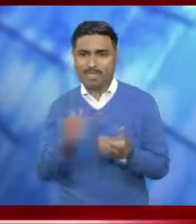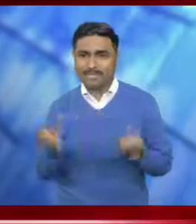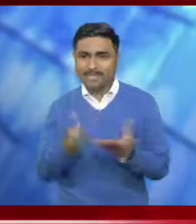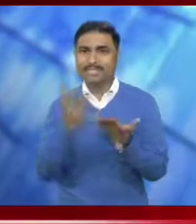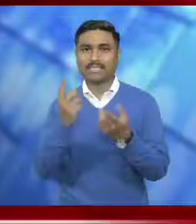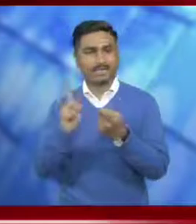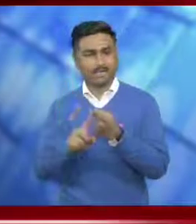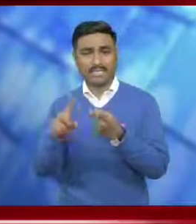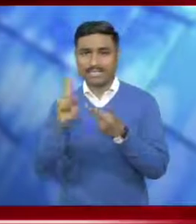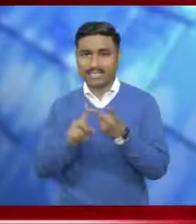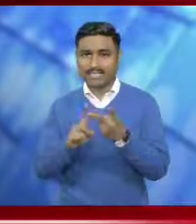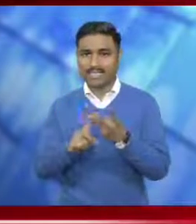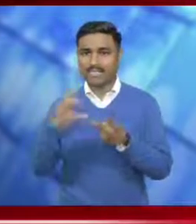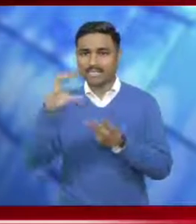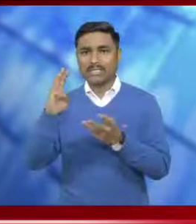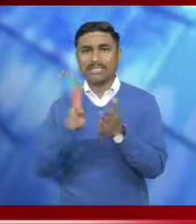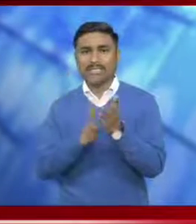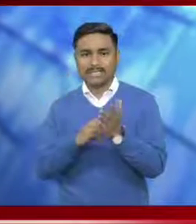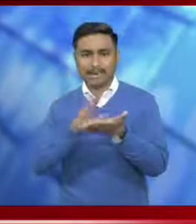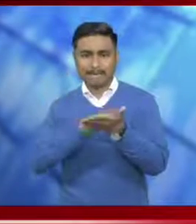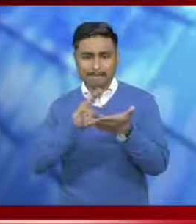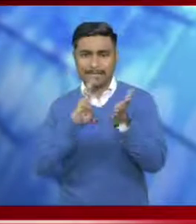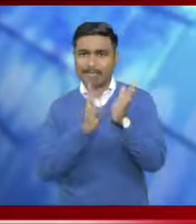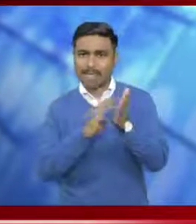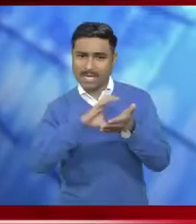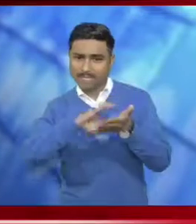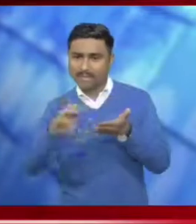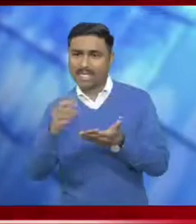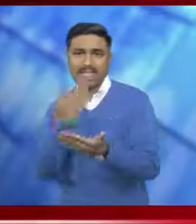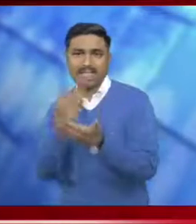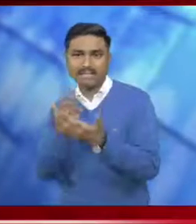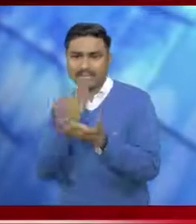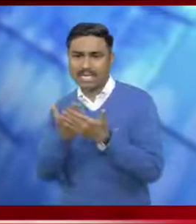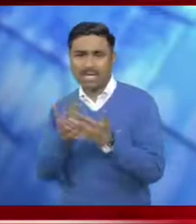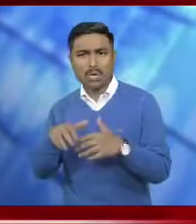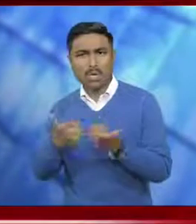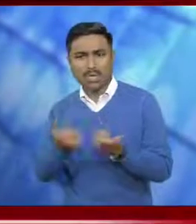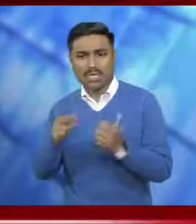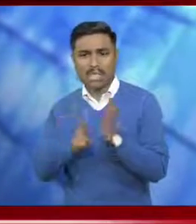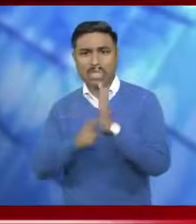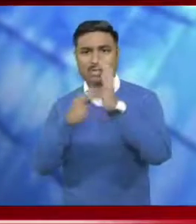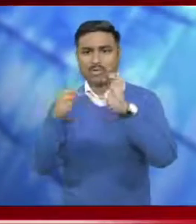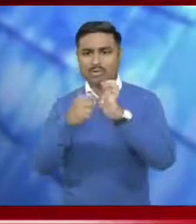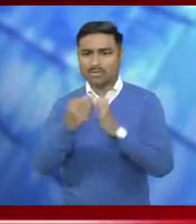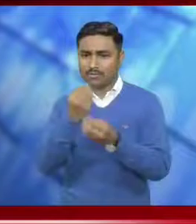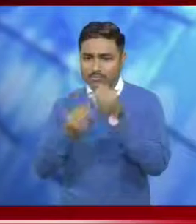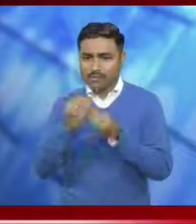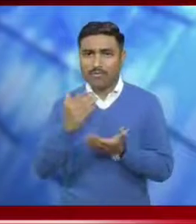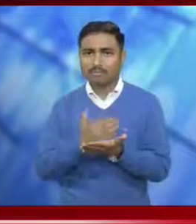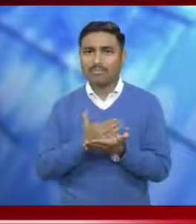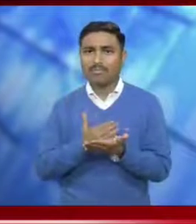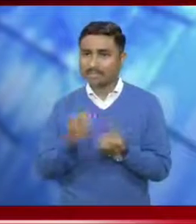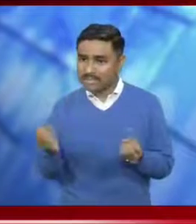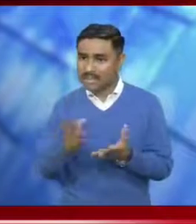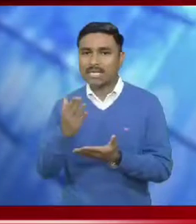invitation and congratulated him for introducing this innovative yet highly enriching idea of mainstreaming